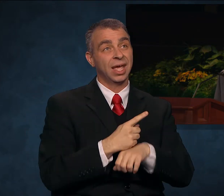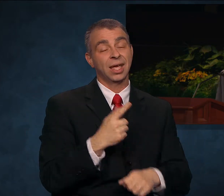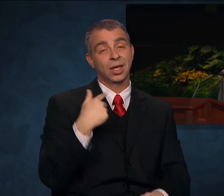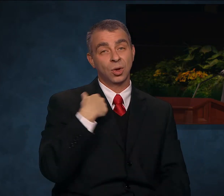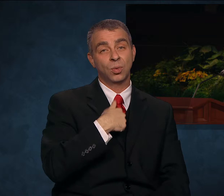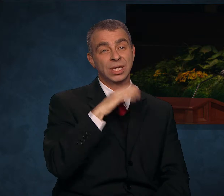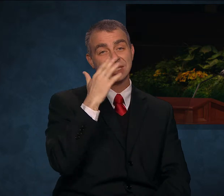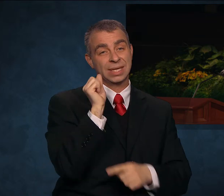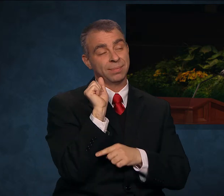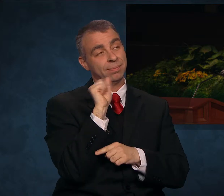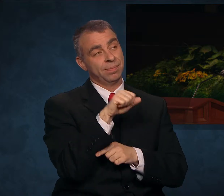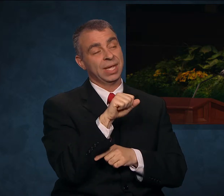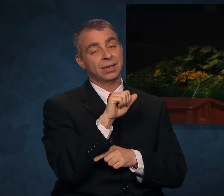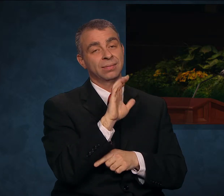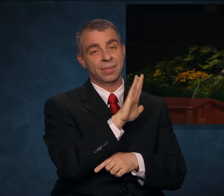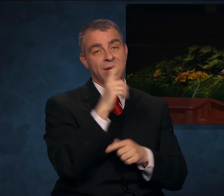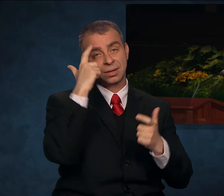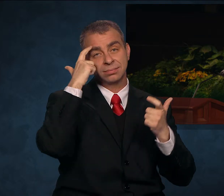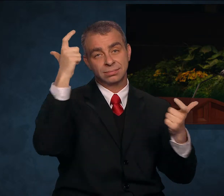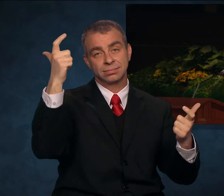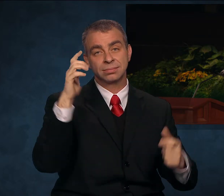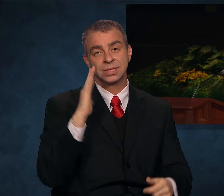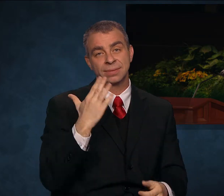serious competition.